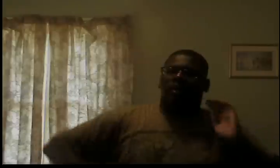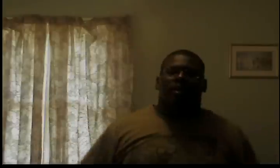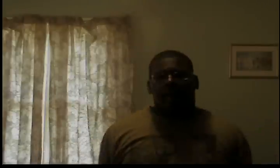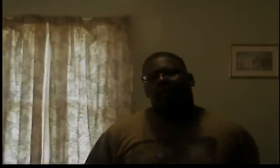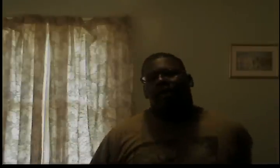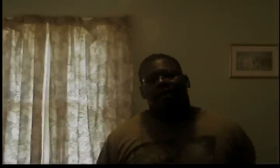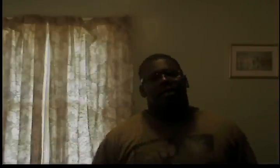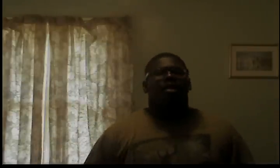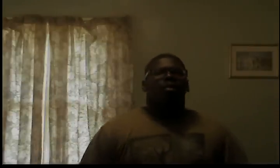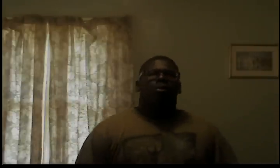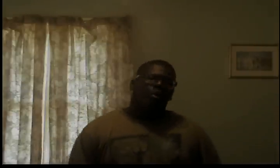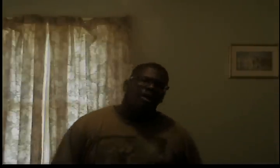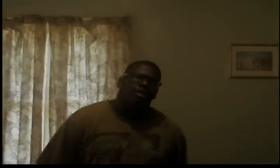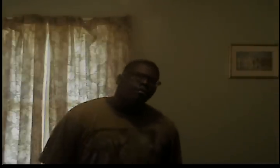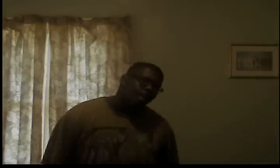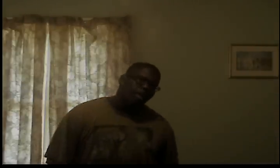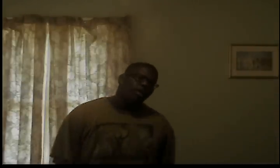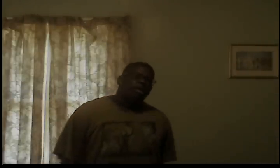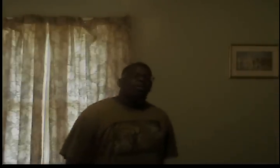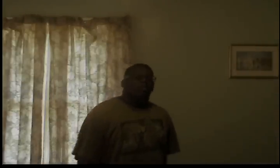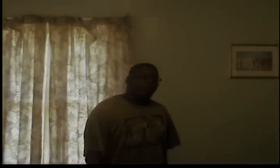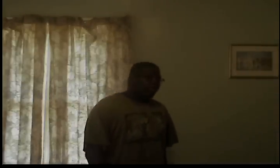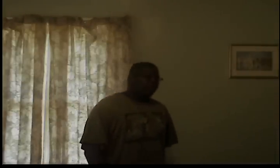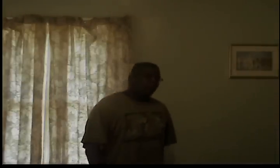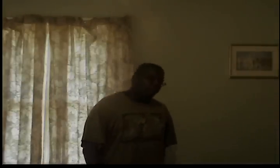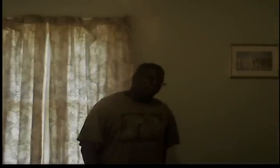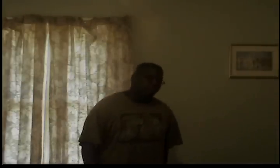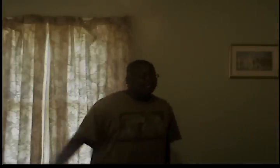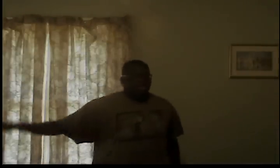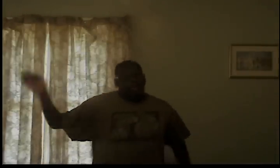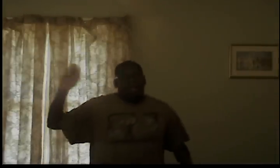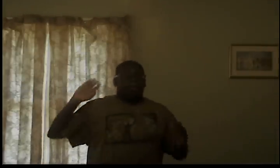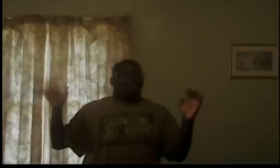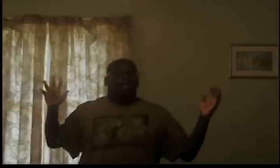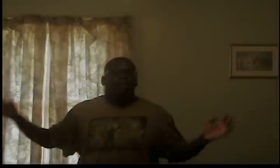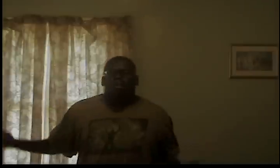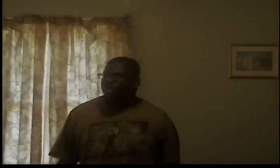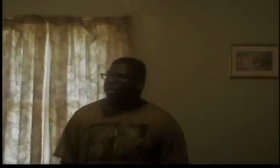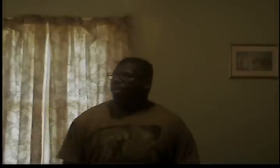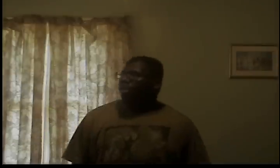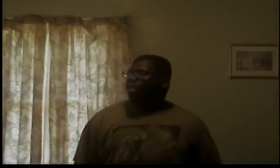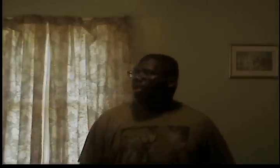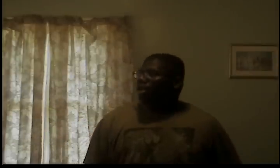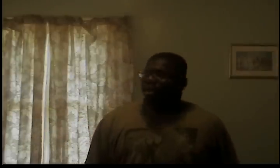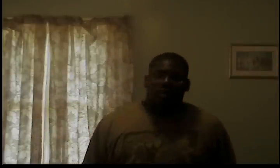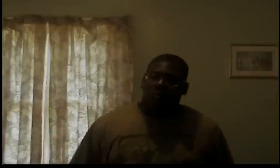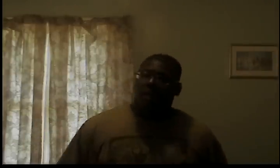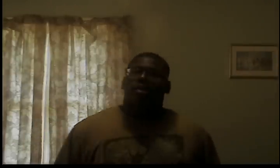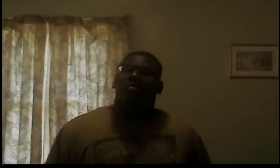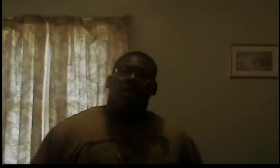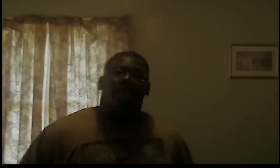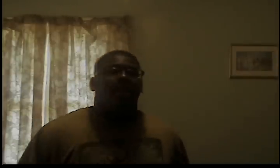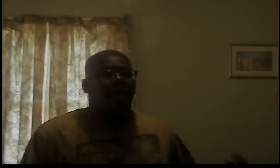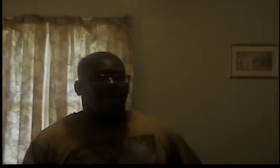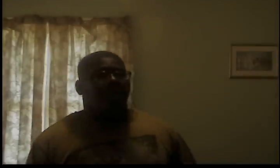economic crisis we're wasting money on freaking programs to stop internet bullying you're wasting money to hack